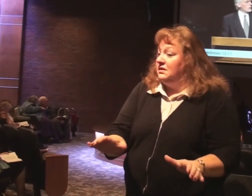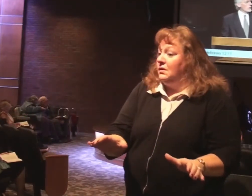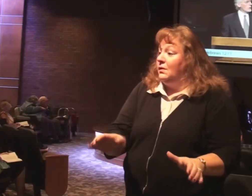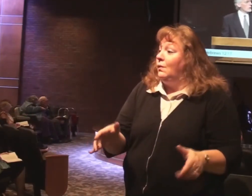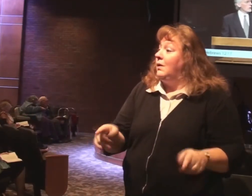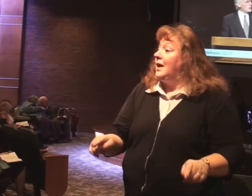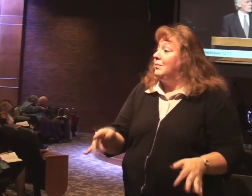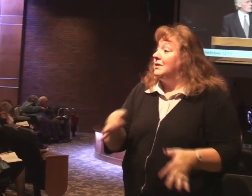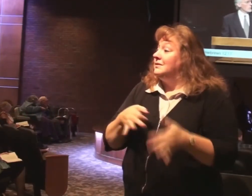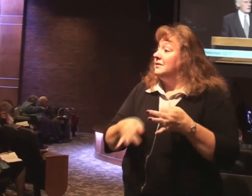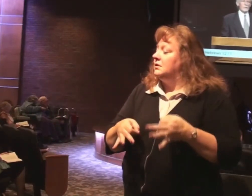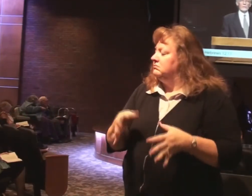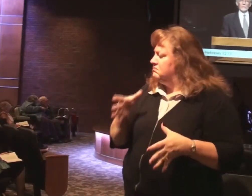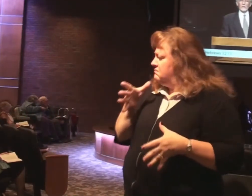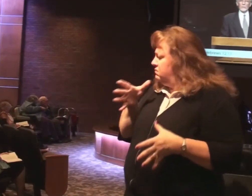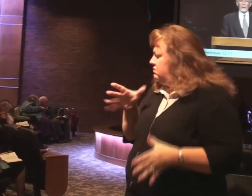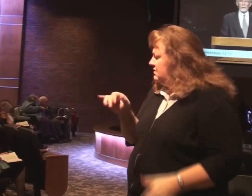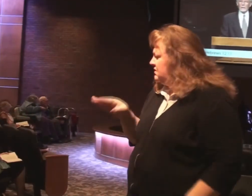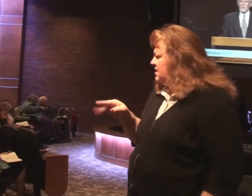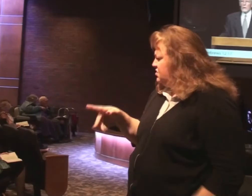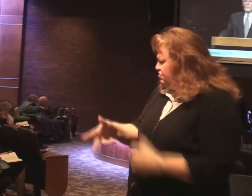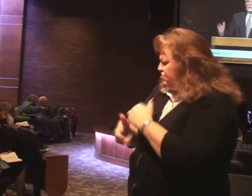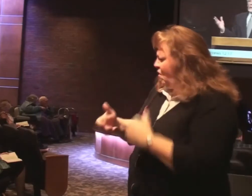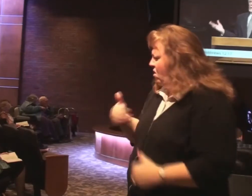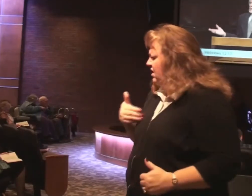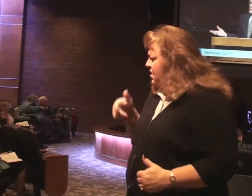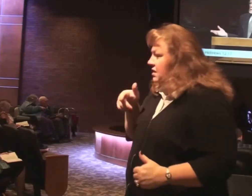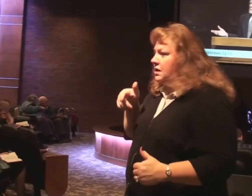because he took the birthright. Who sold it to him?